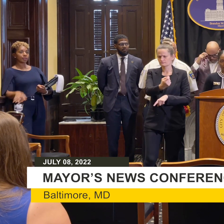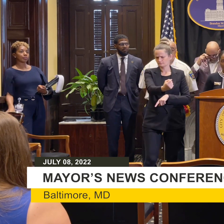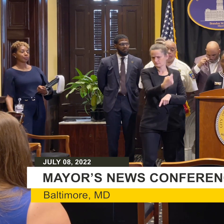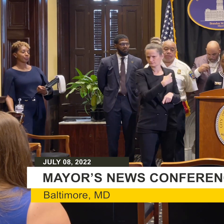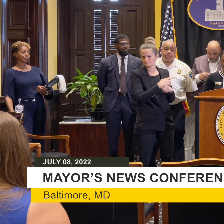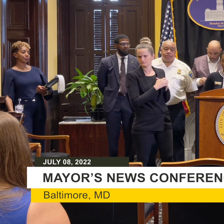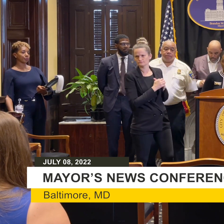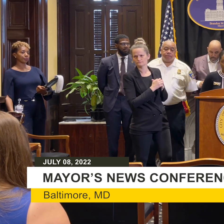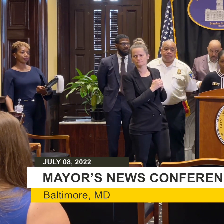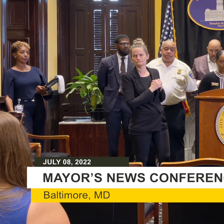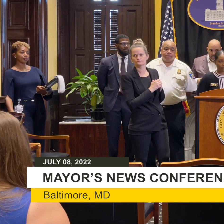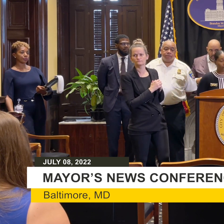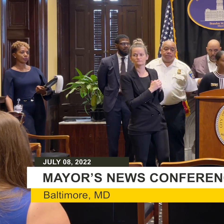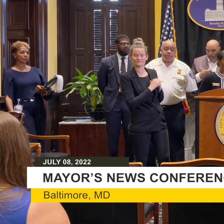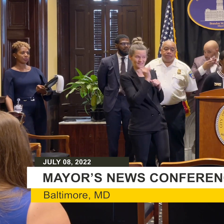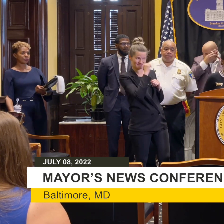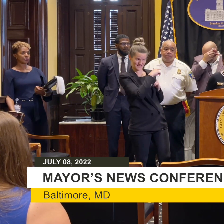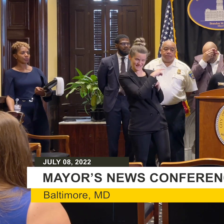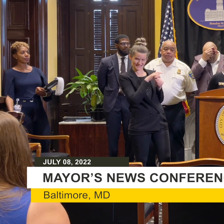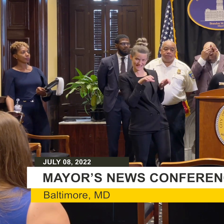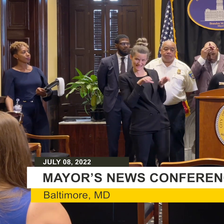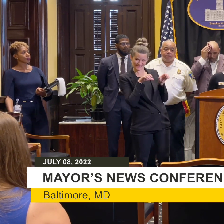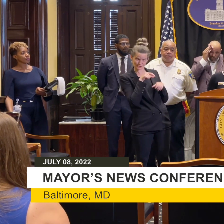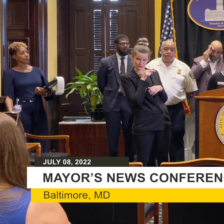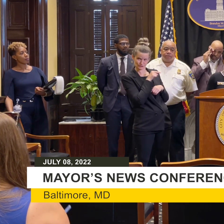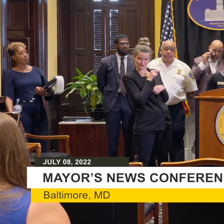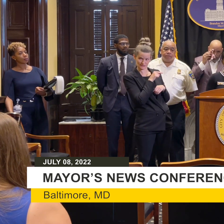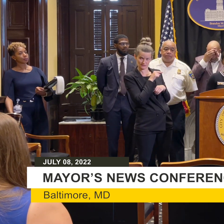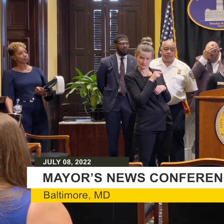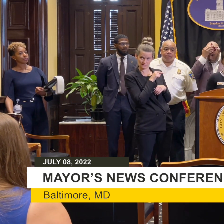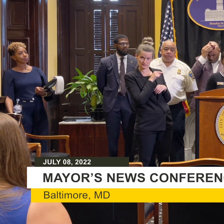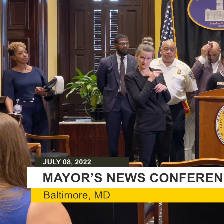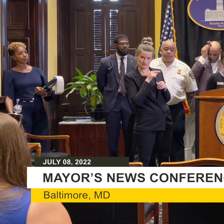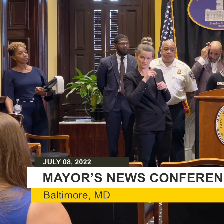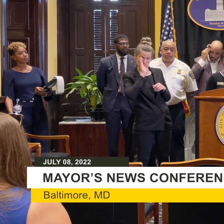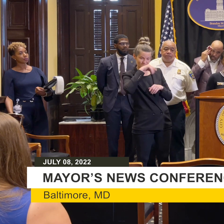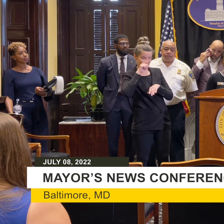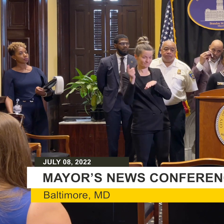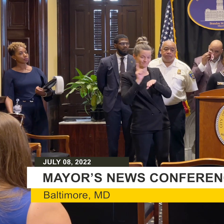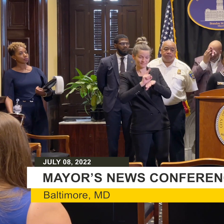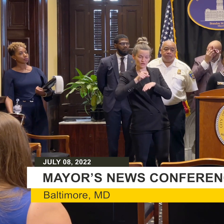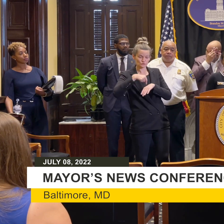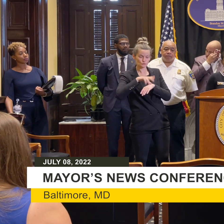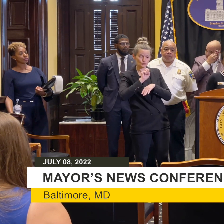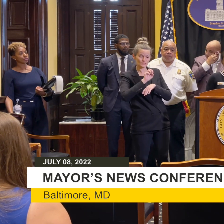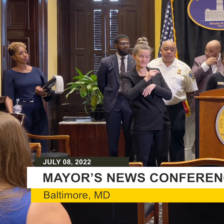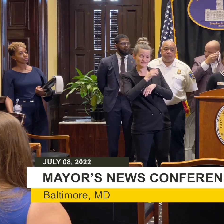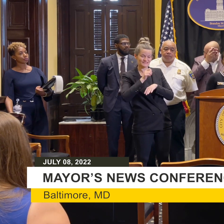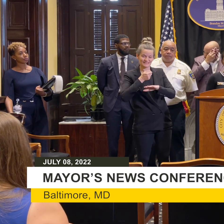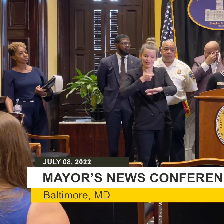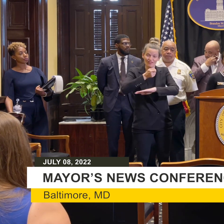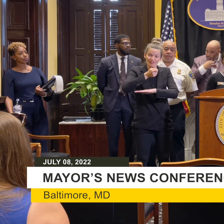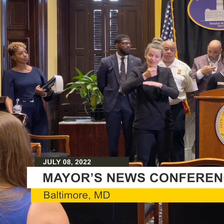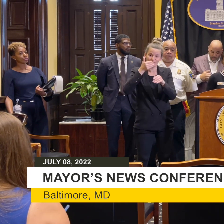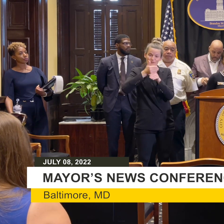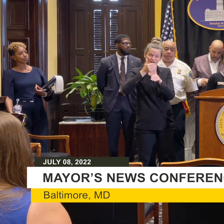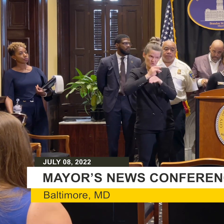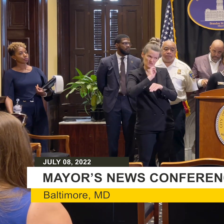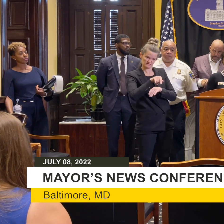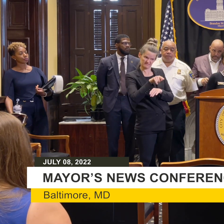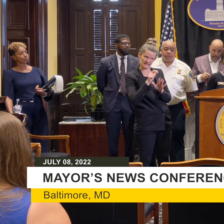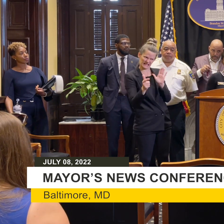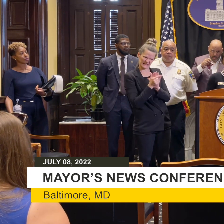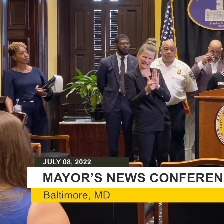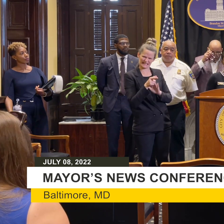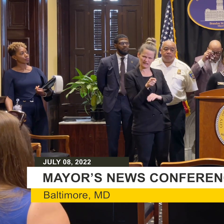activity right now, we know, is illegal though. that's what I, Councilman Costello called on BPD leadership yesterday to offer